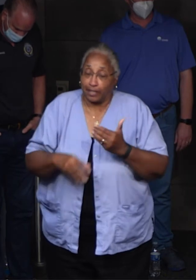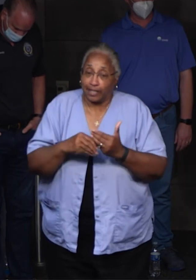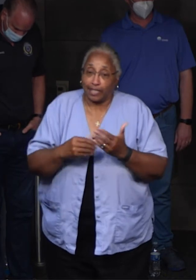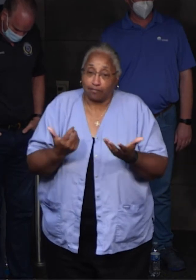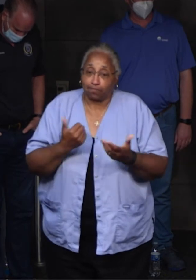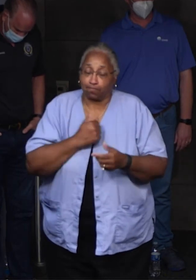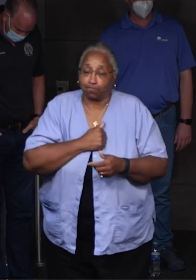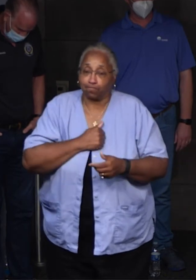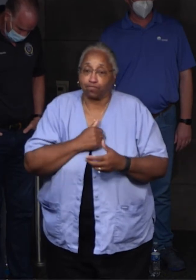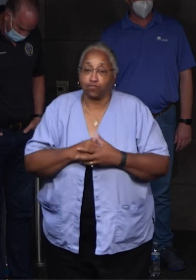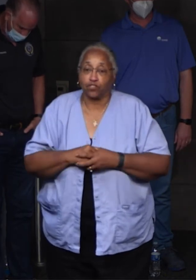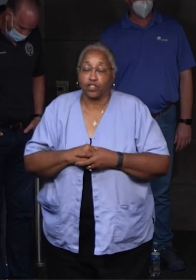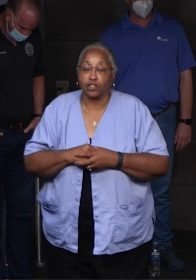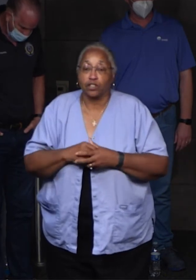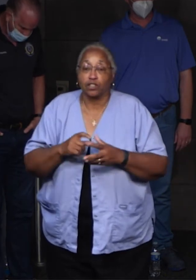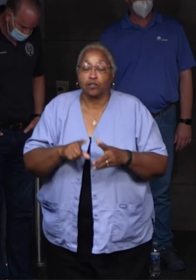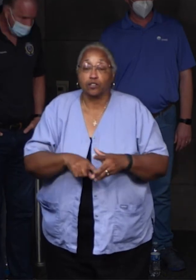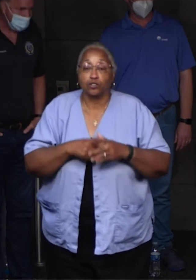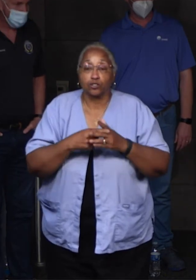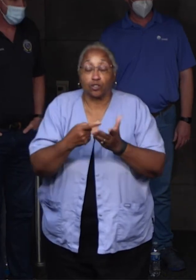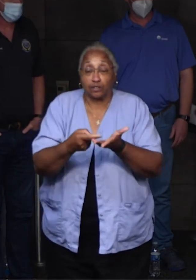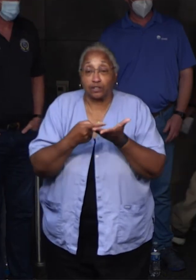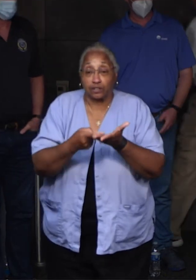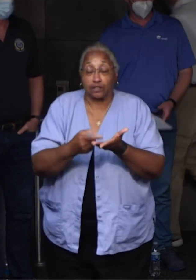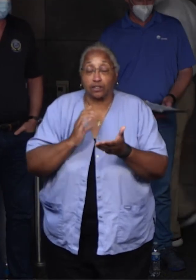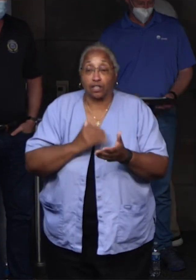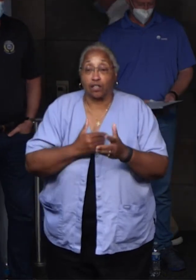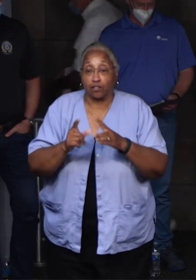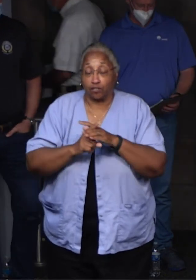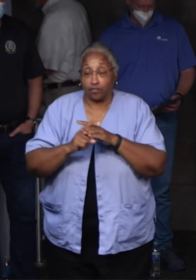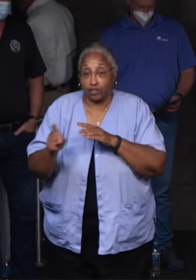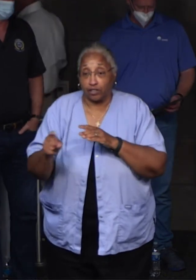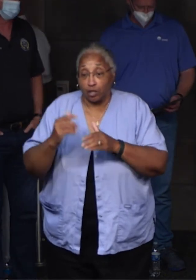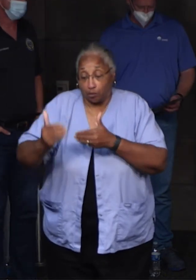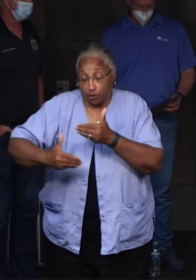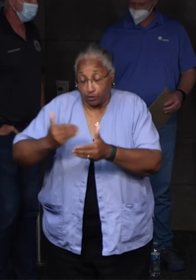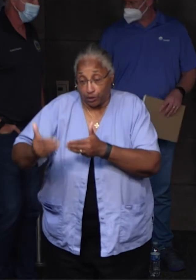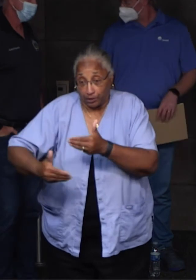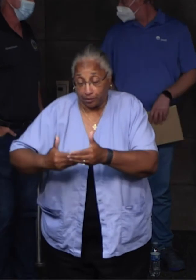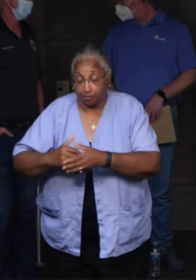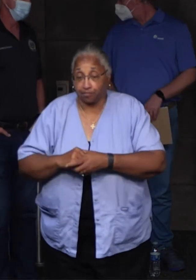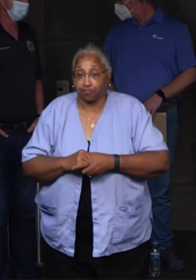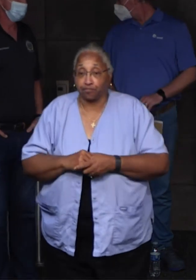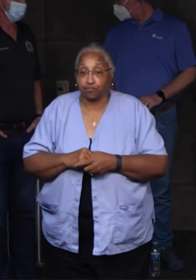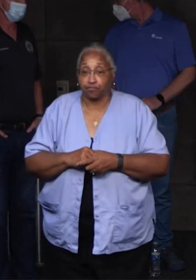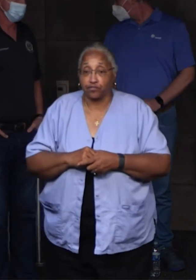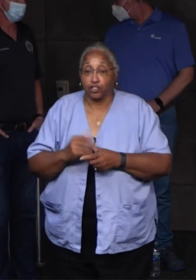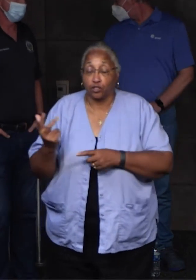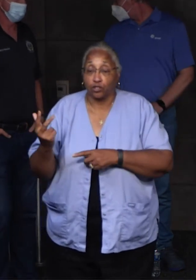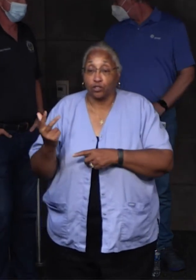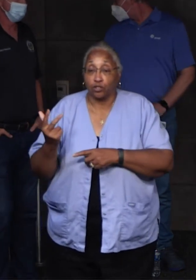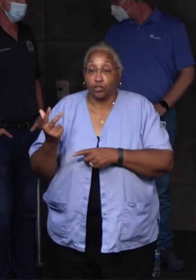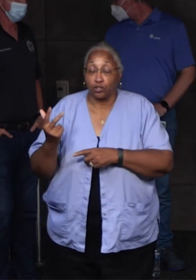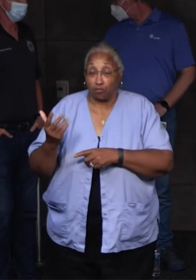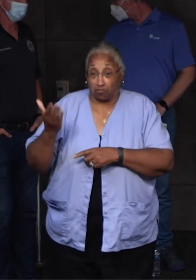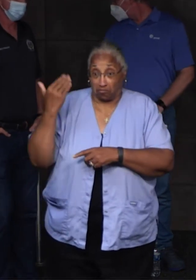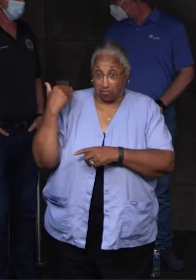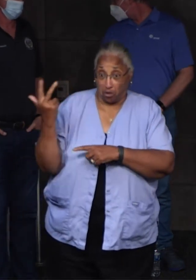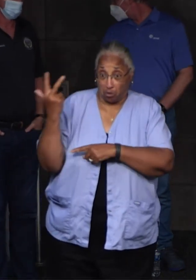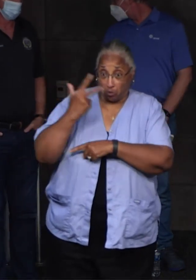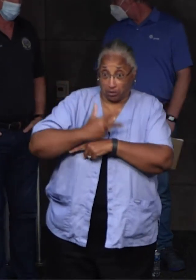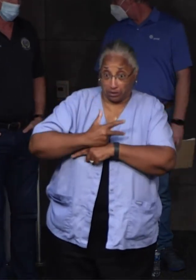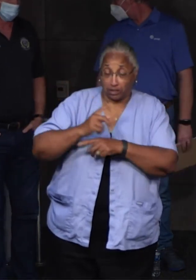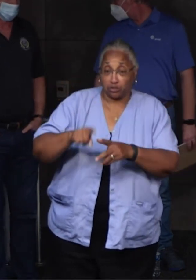So, I'm going to start by talking about our evacuation process. Three days ago, we started asking